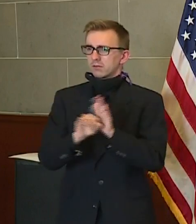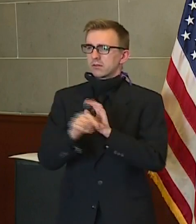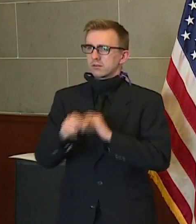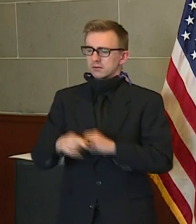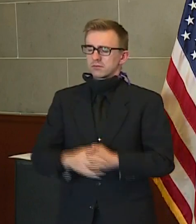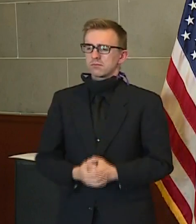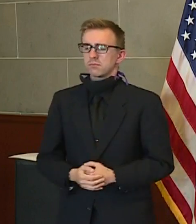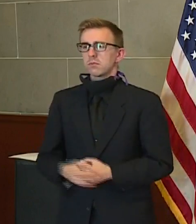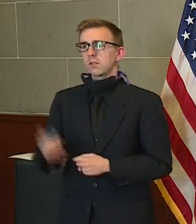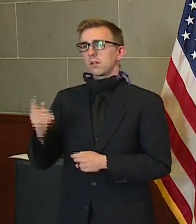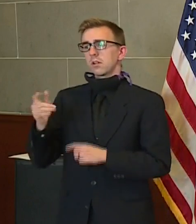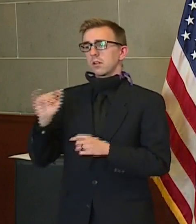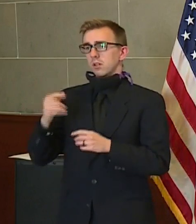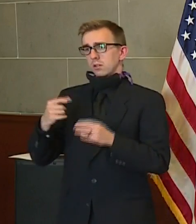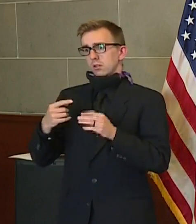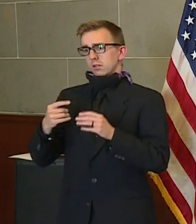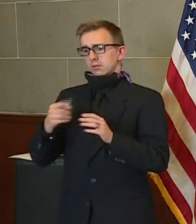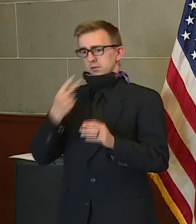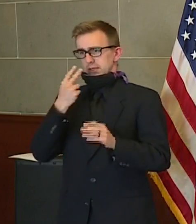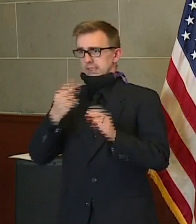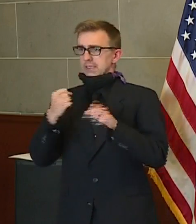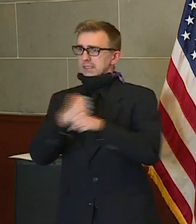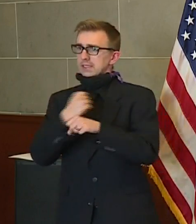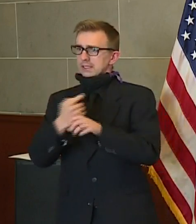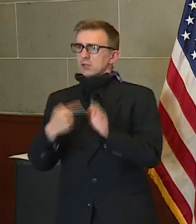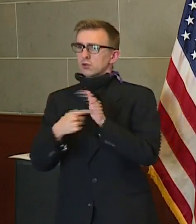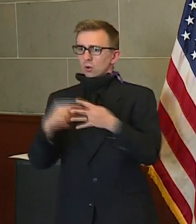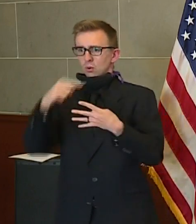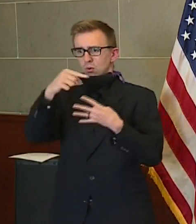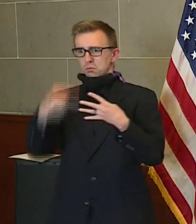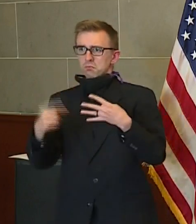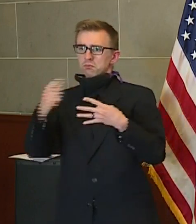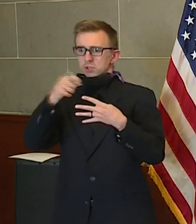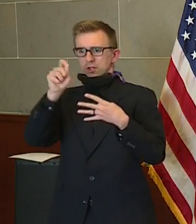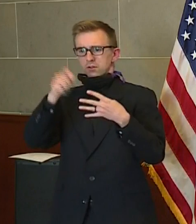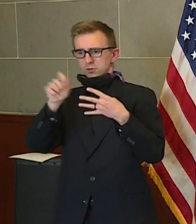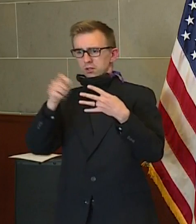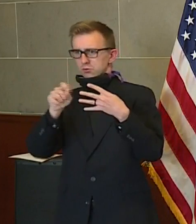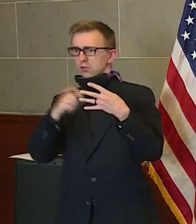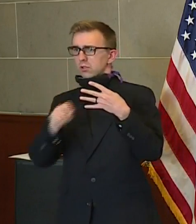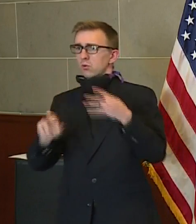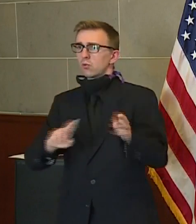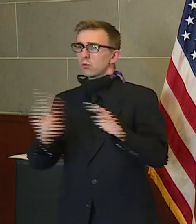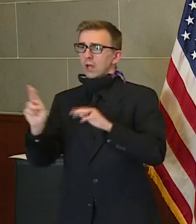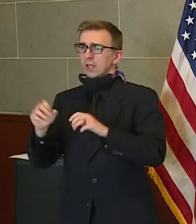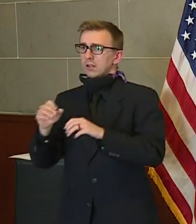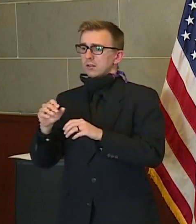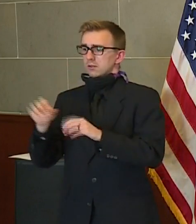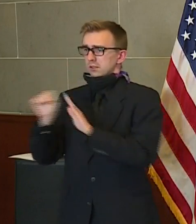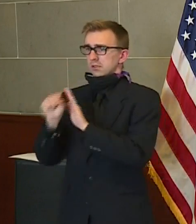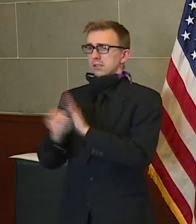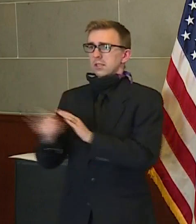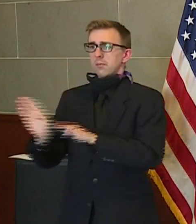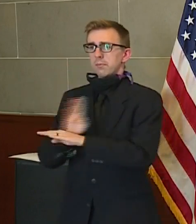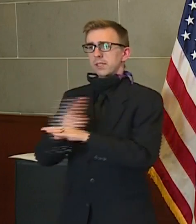that we have met the four pillars and that we are ready to safely open Missouri.